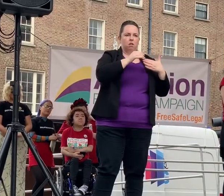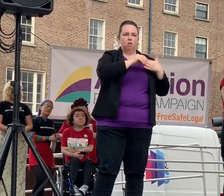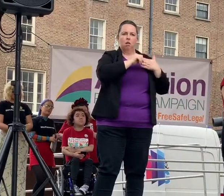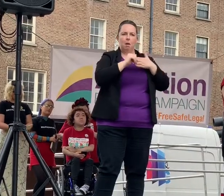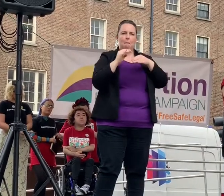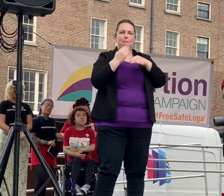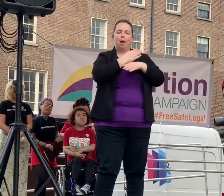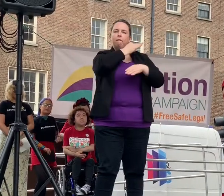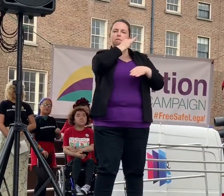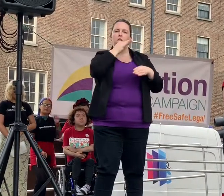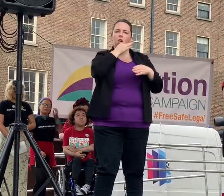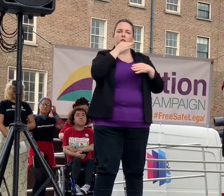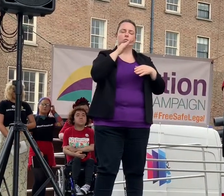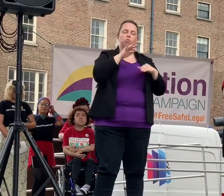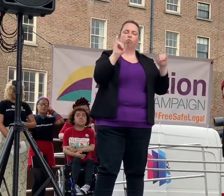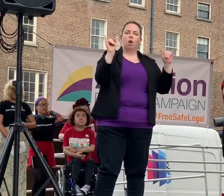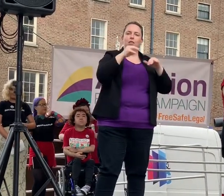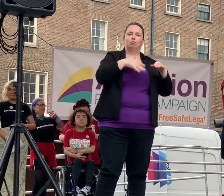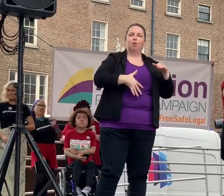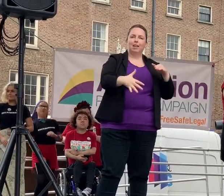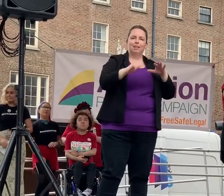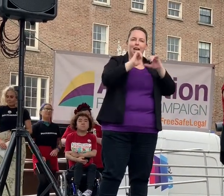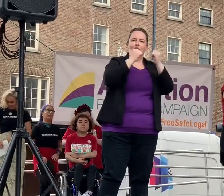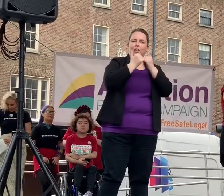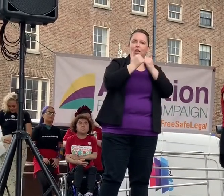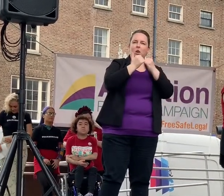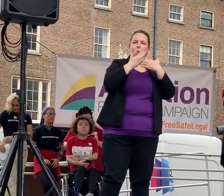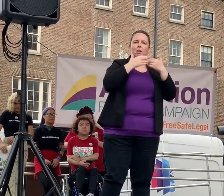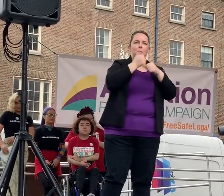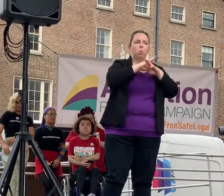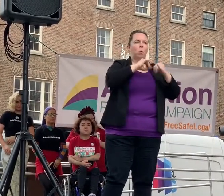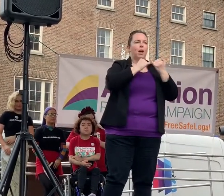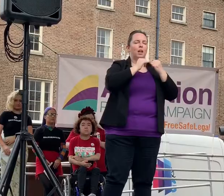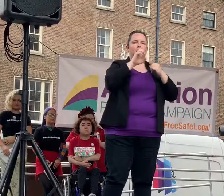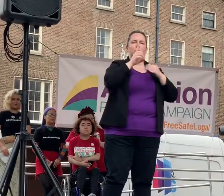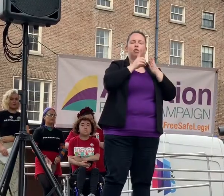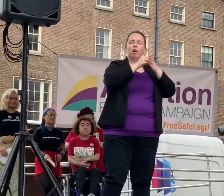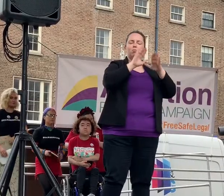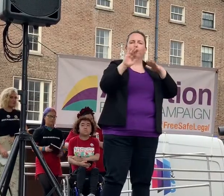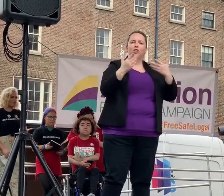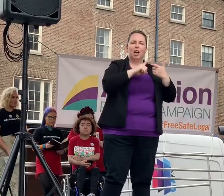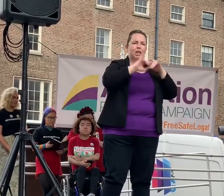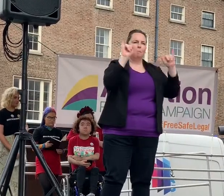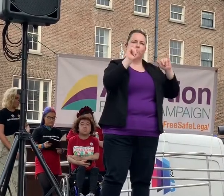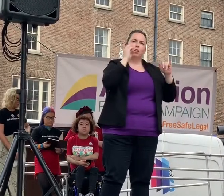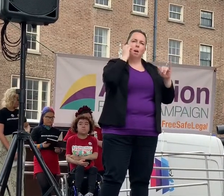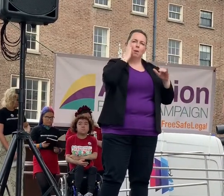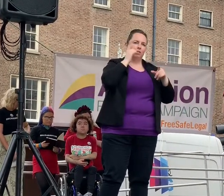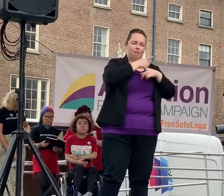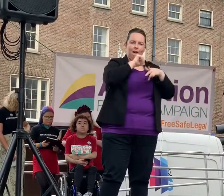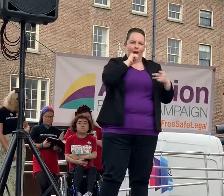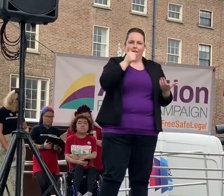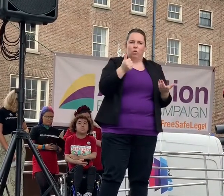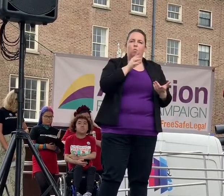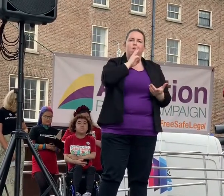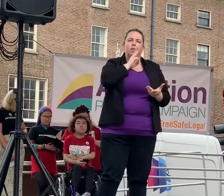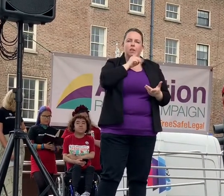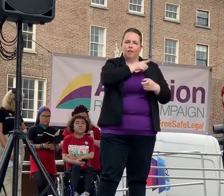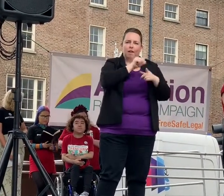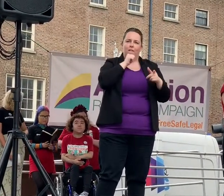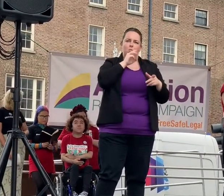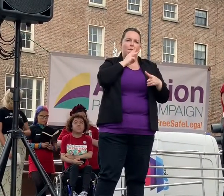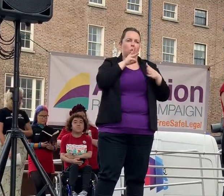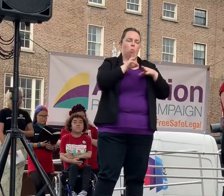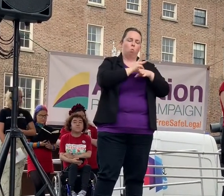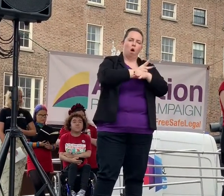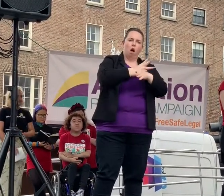pregnancy agency? What about people in direct provision and emergency accommodation who don't have any privacy as they